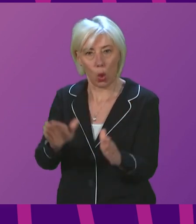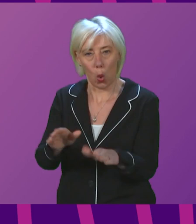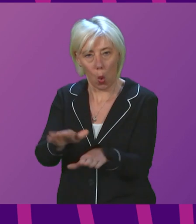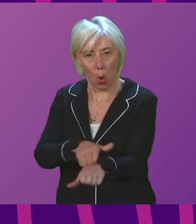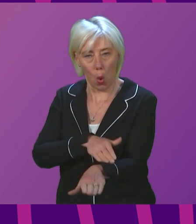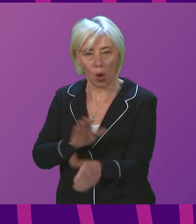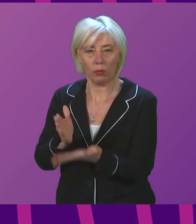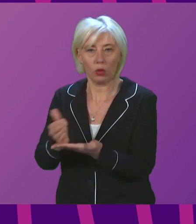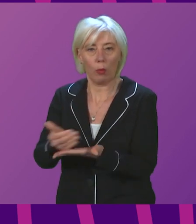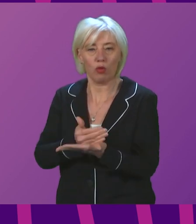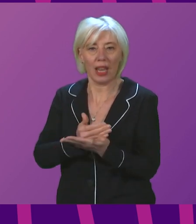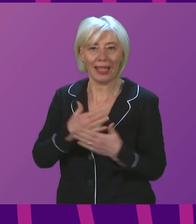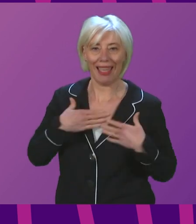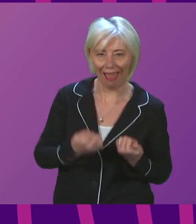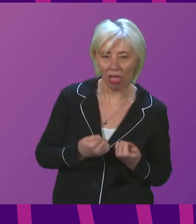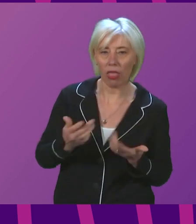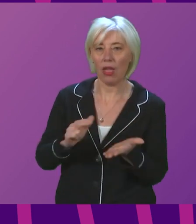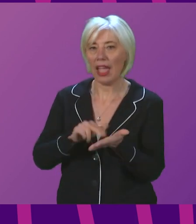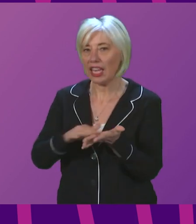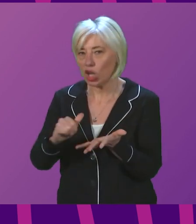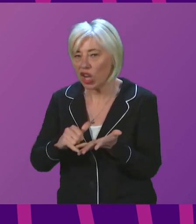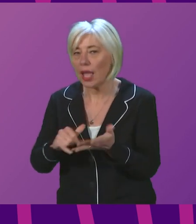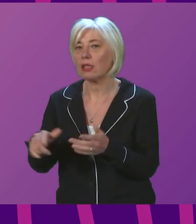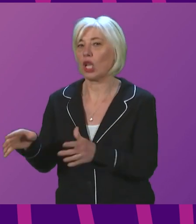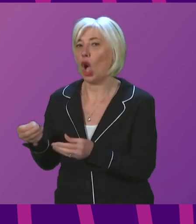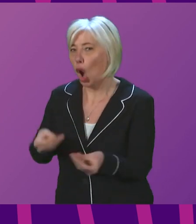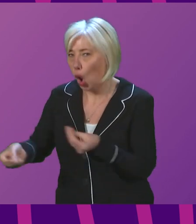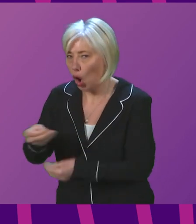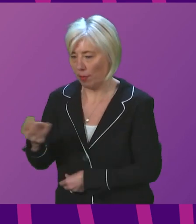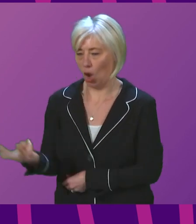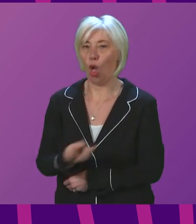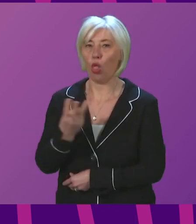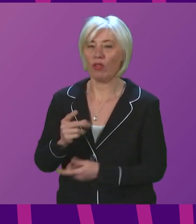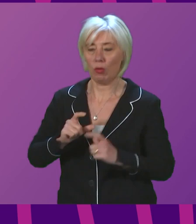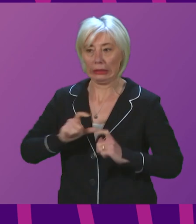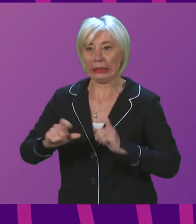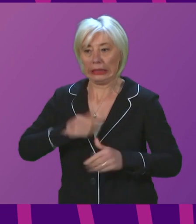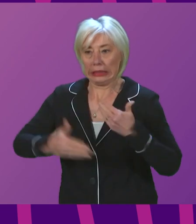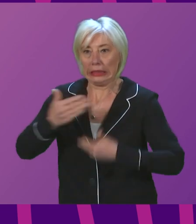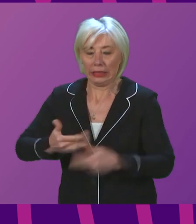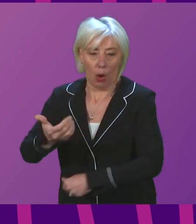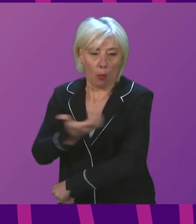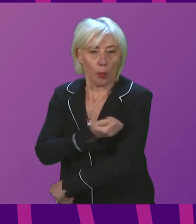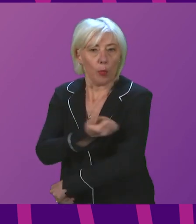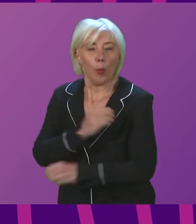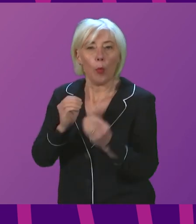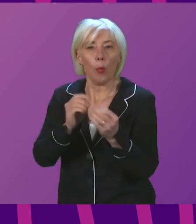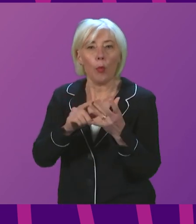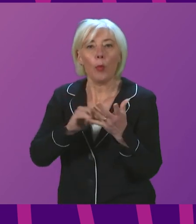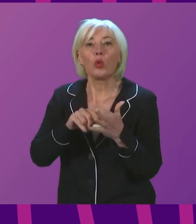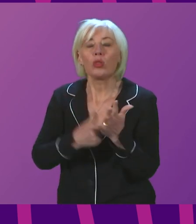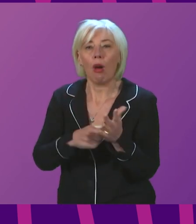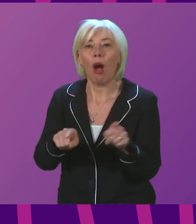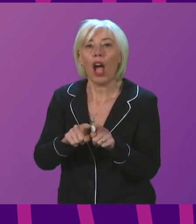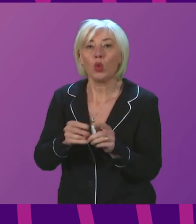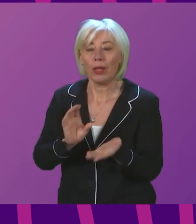health, the National Health Service and the economy as we work to complete booster vaccinations. I'll set out further support for the